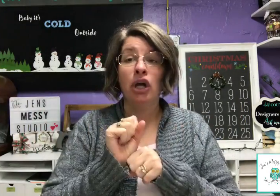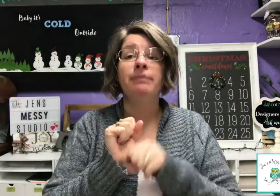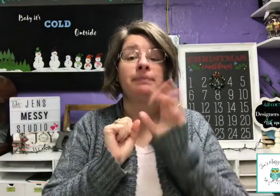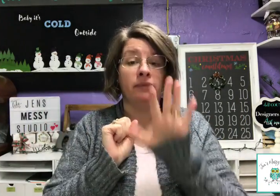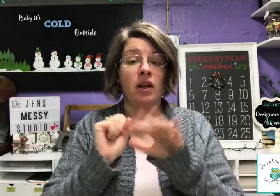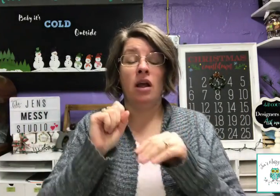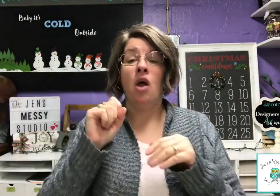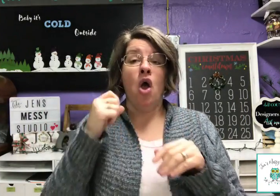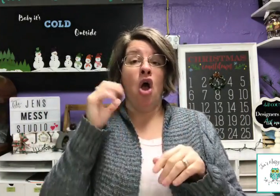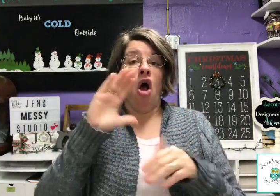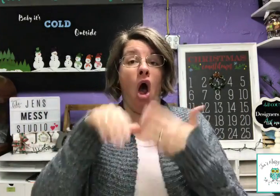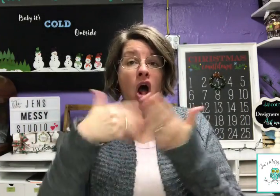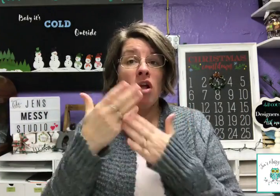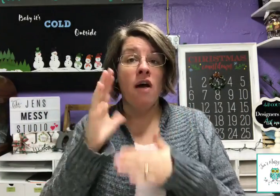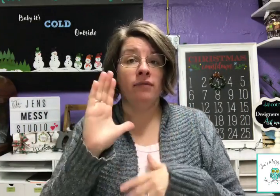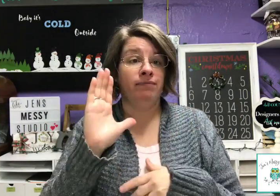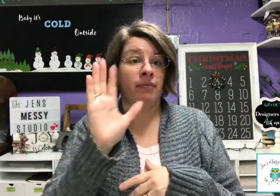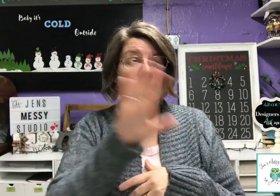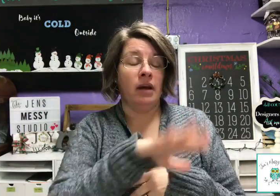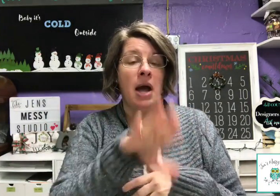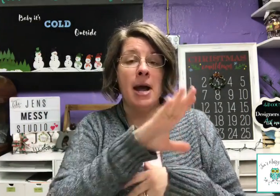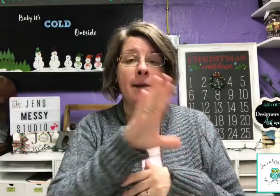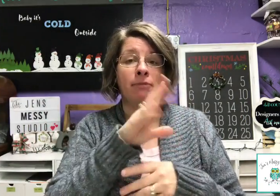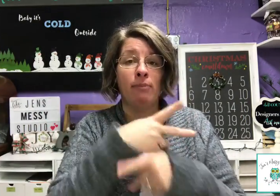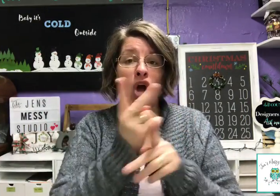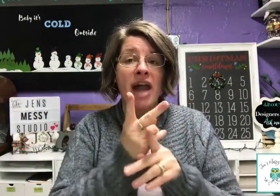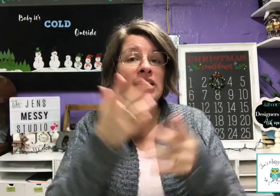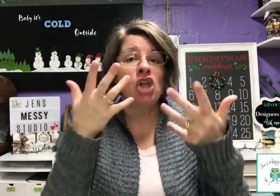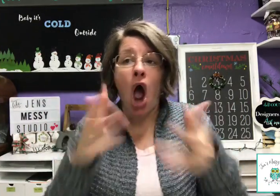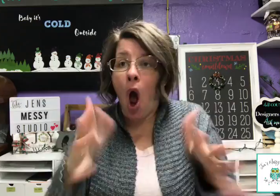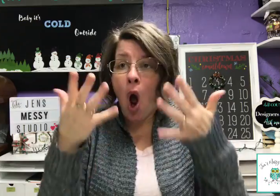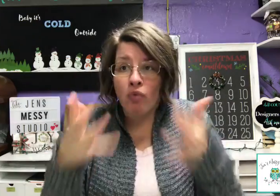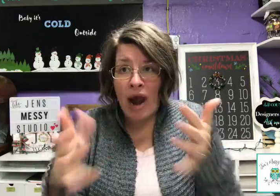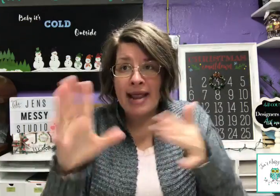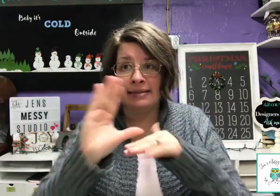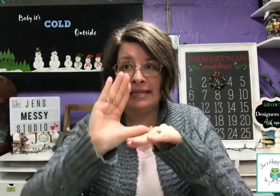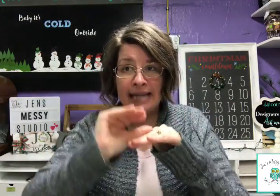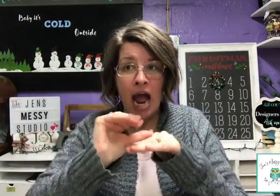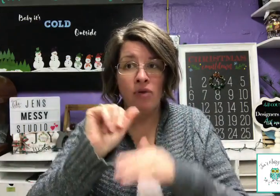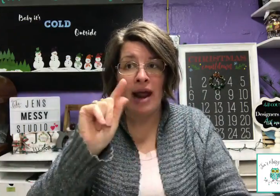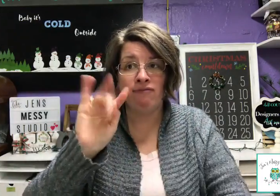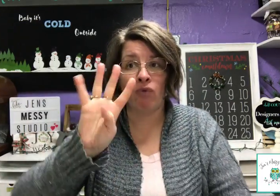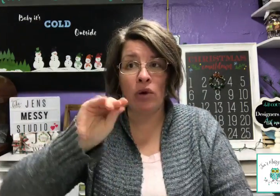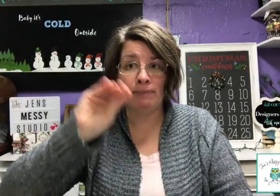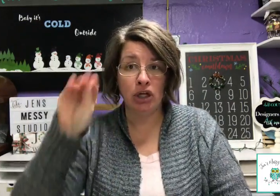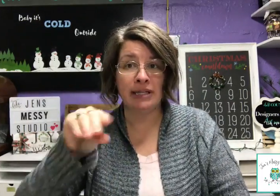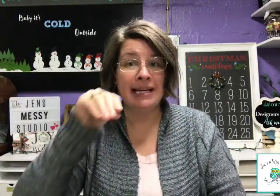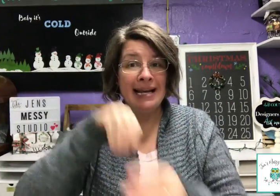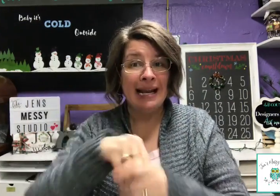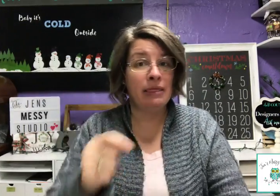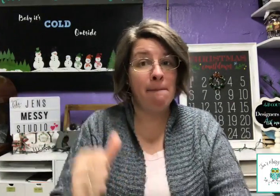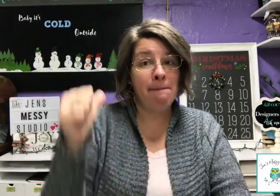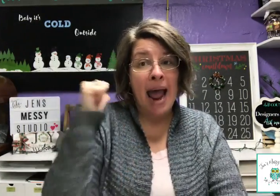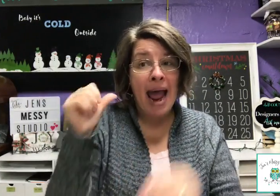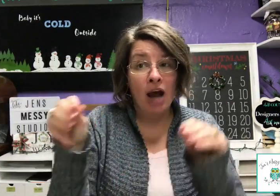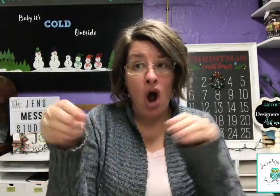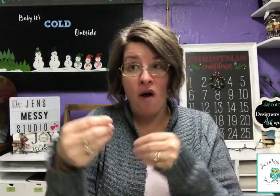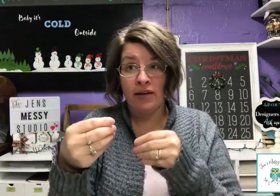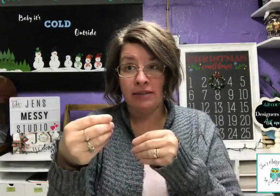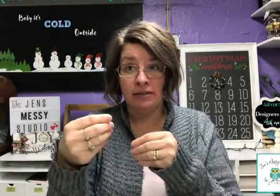ones online. The plan is already in the town and 40% is the back office